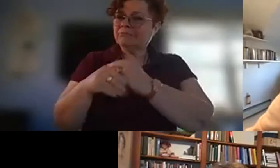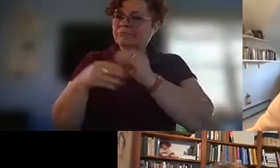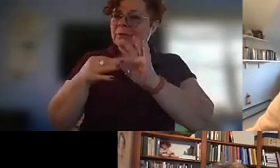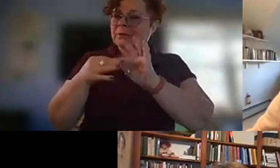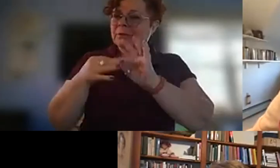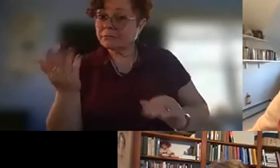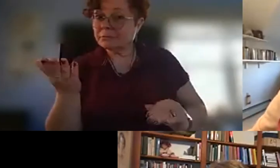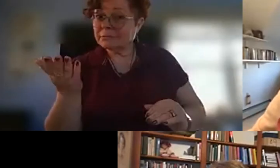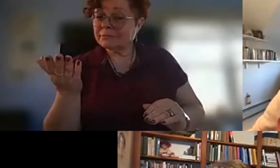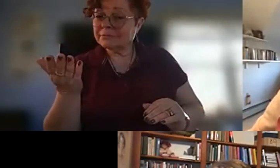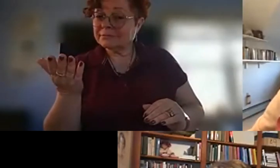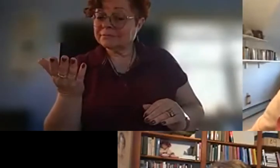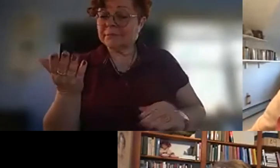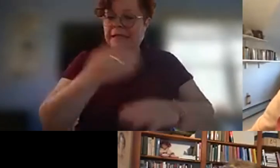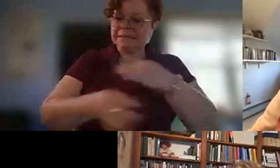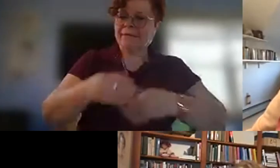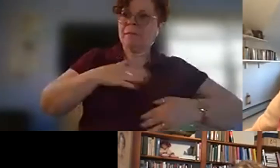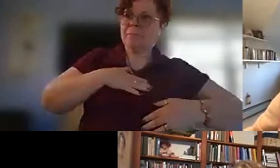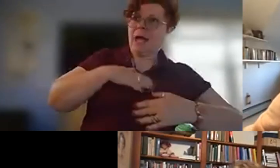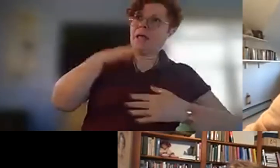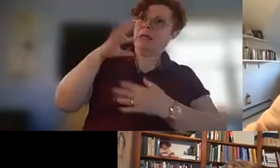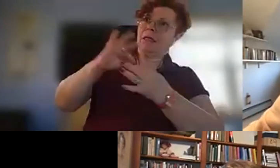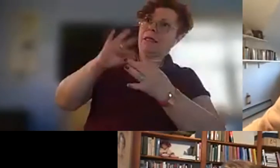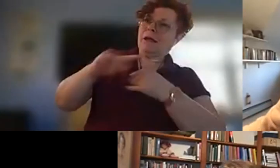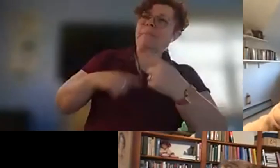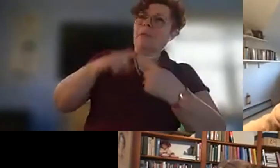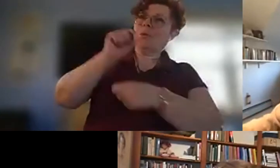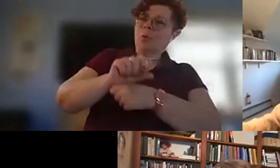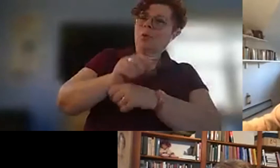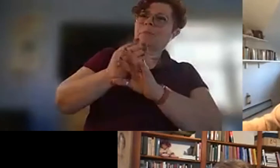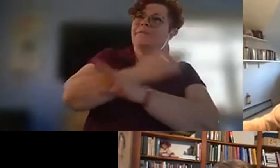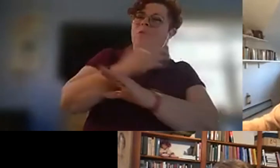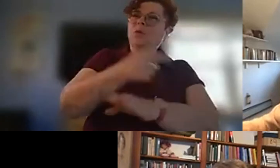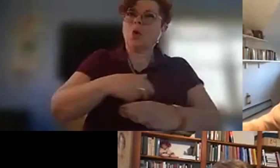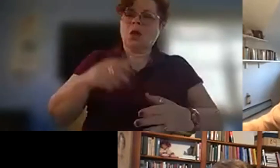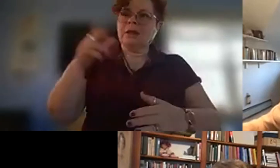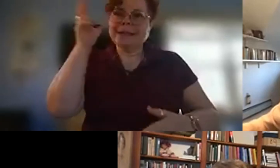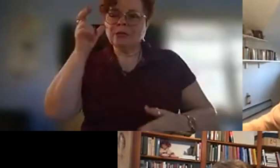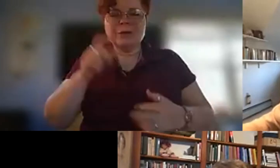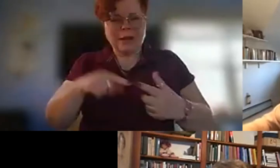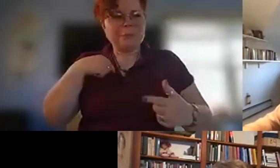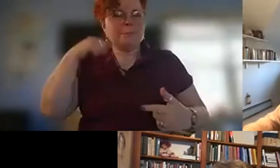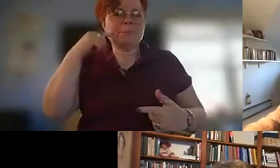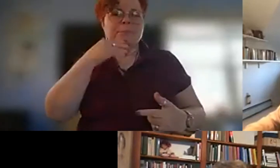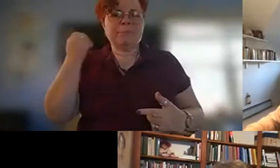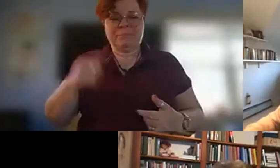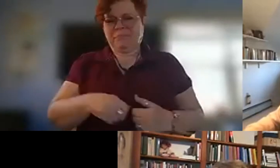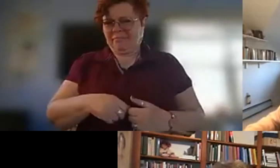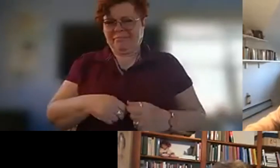um rather than my talking about the work before everybody hears it i would i think it would be kind of i think that would be i think that would be a